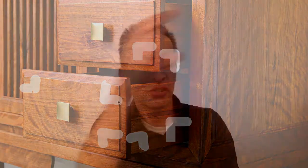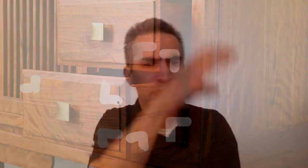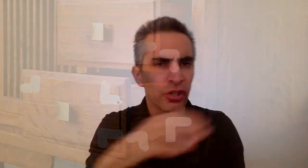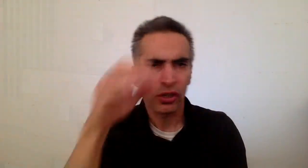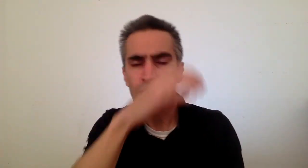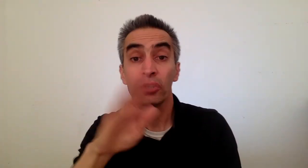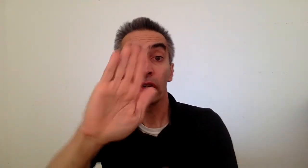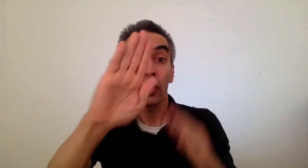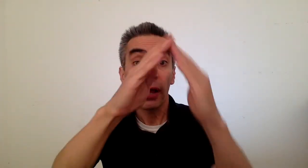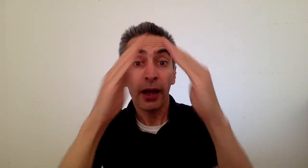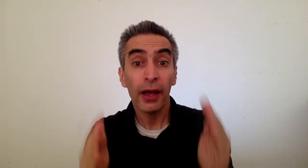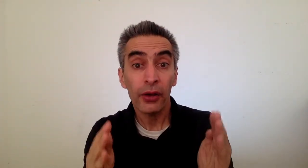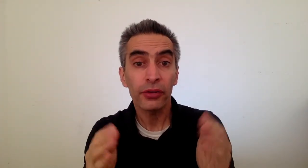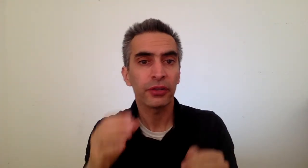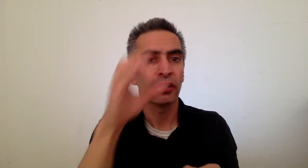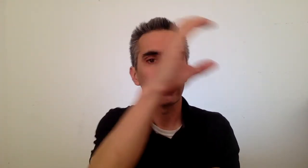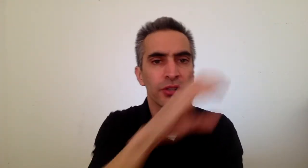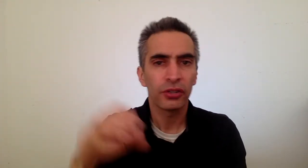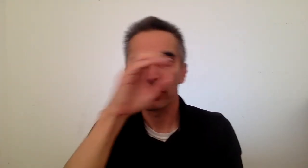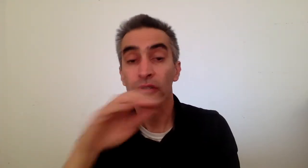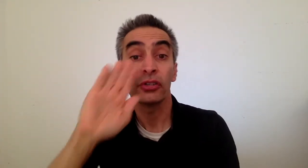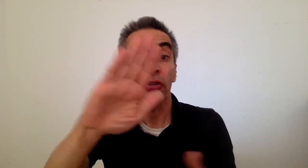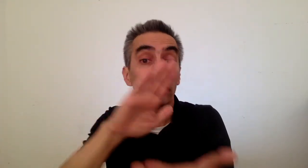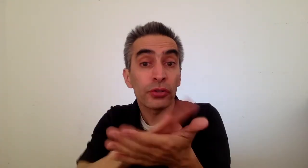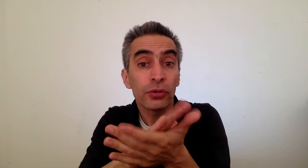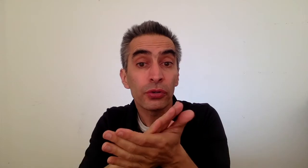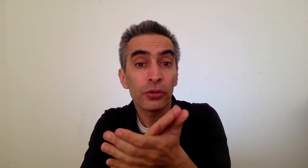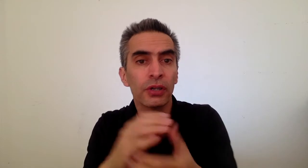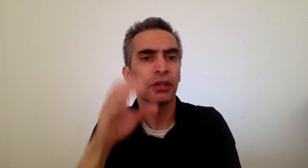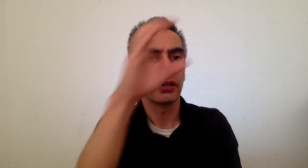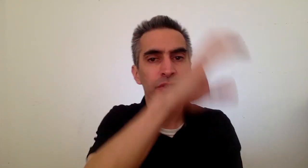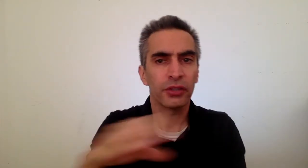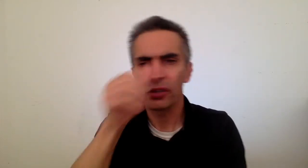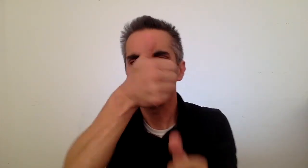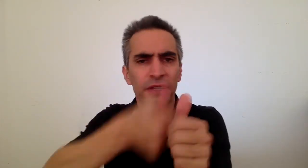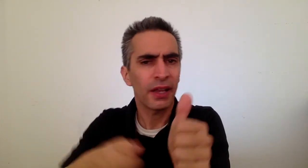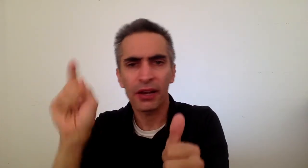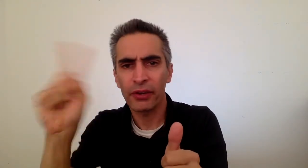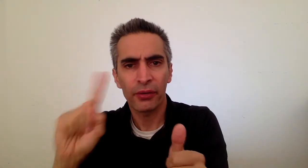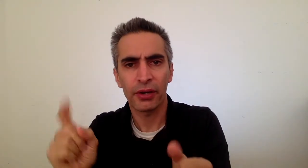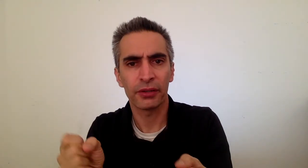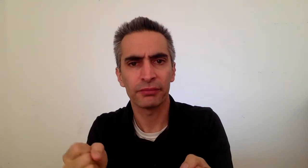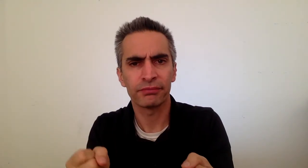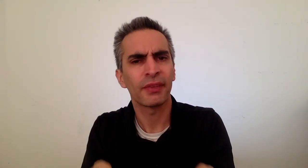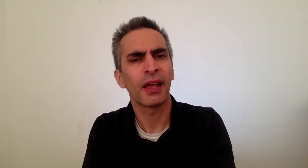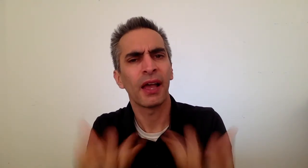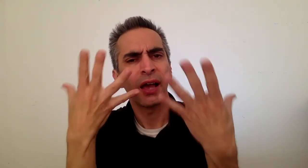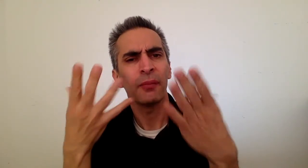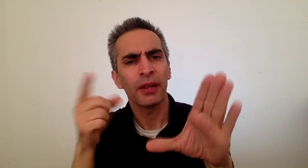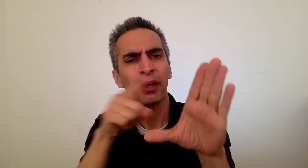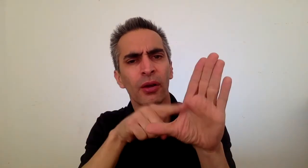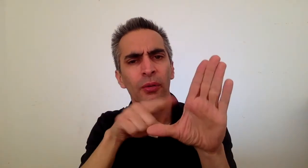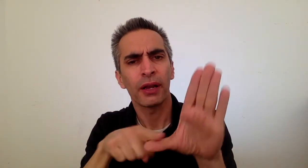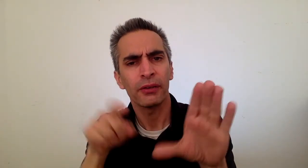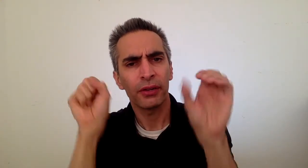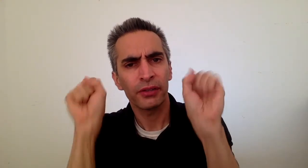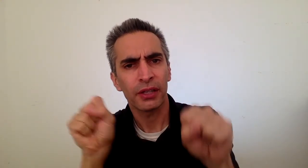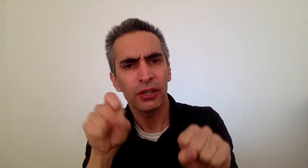Look around your house, look around your school, look around everywhere. How many right